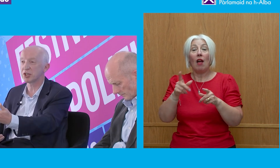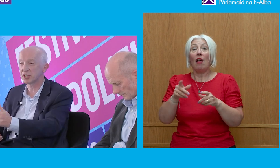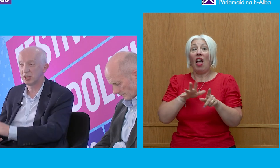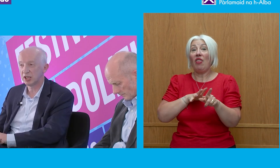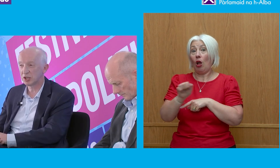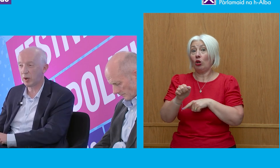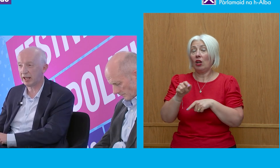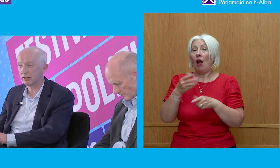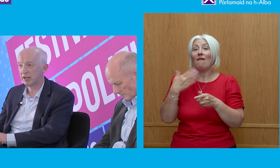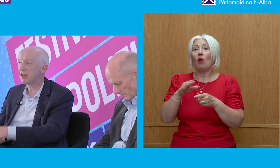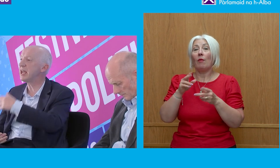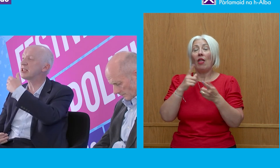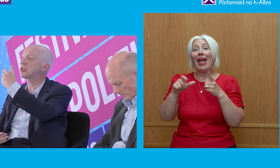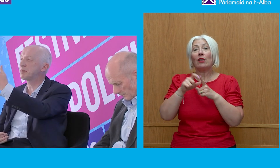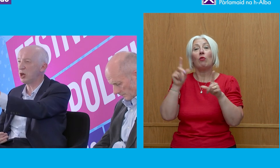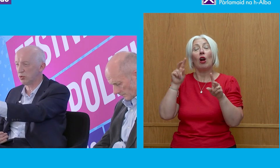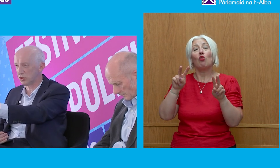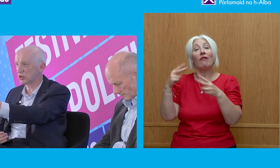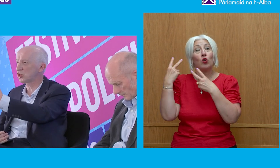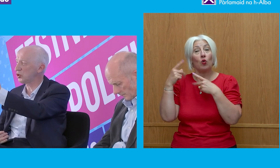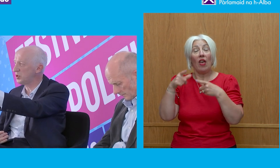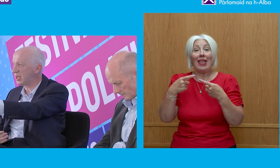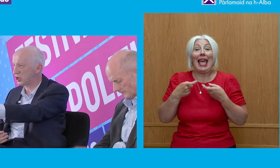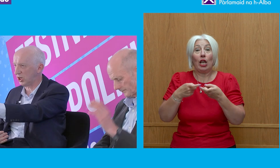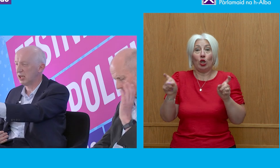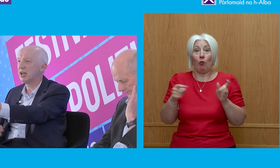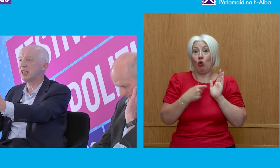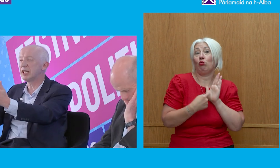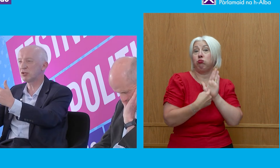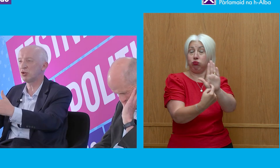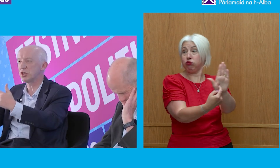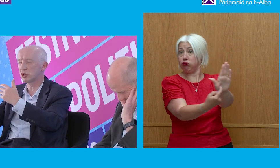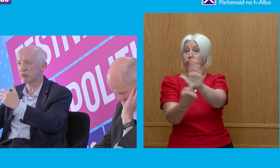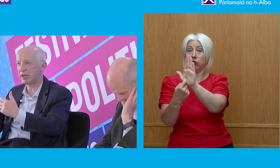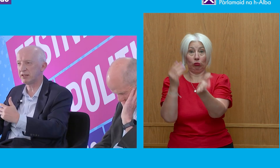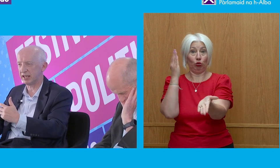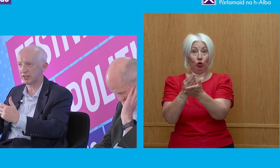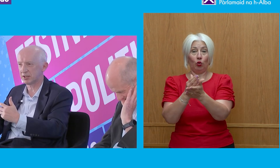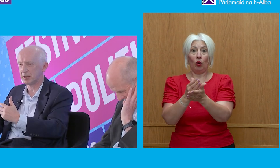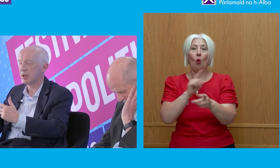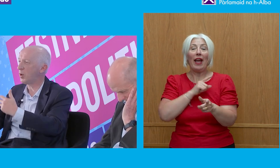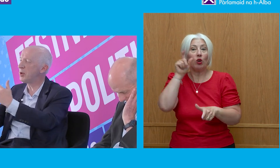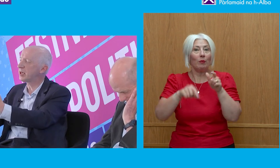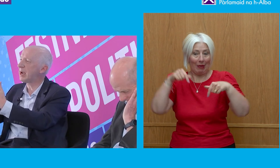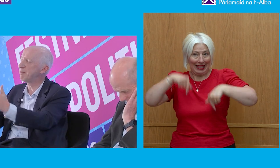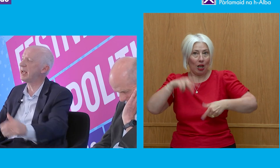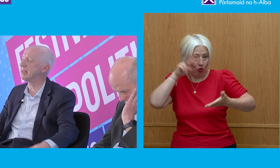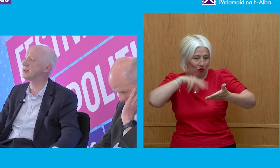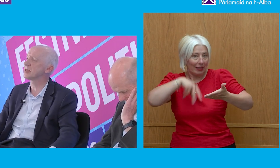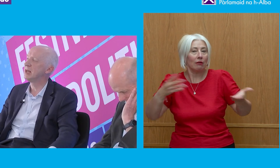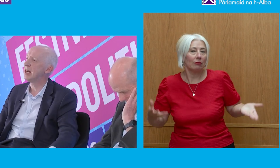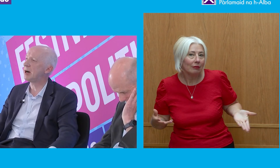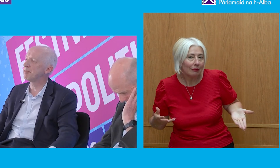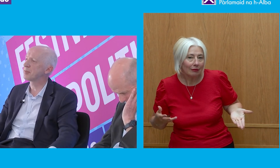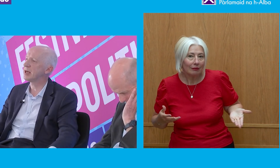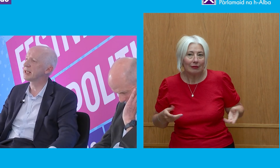plenty of others as well. And they exposed the true nature. And a literate audience could read this. When there were campaigns